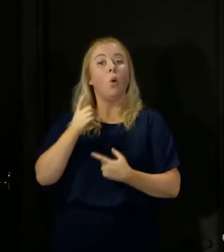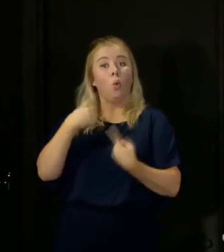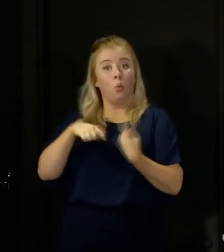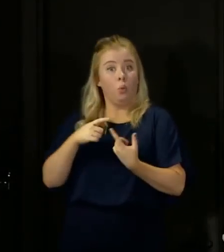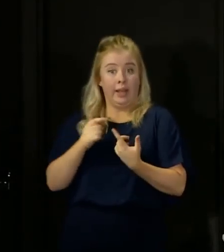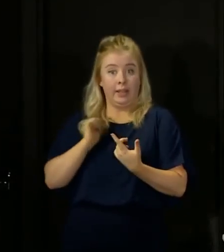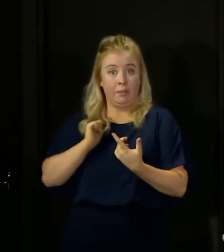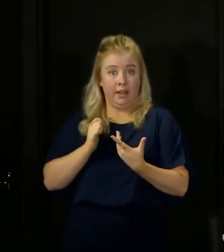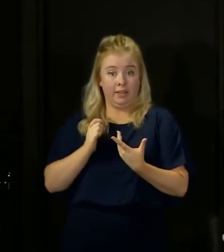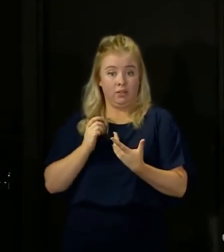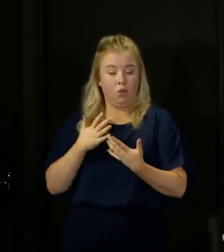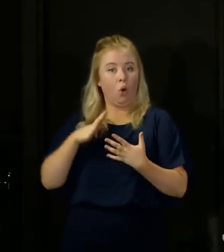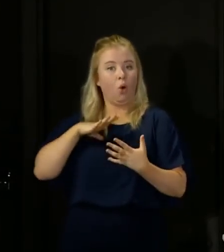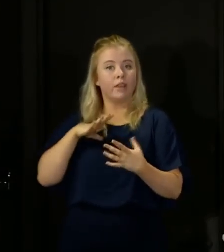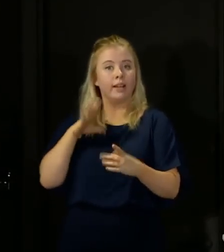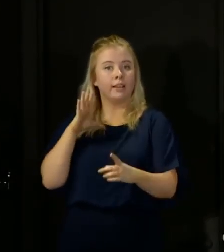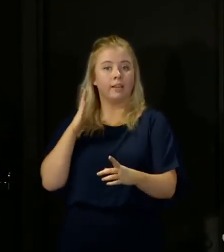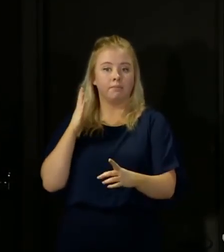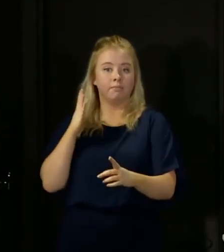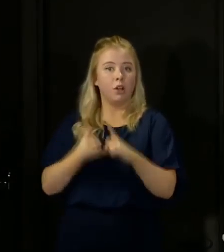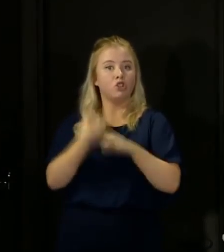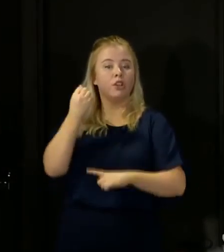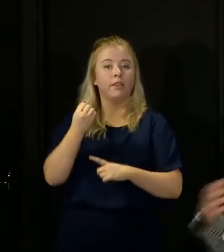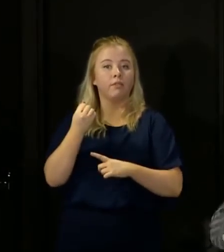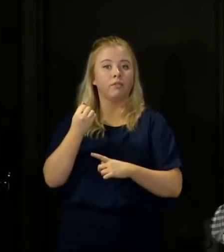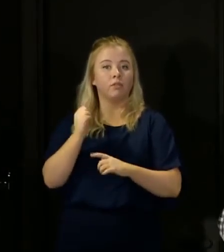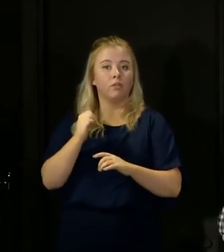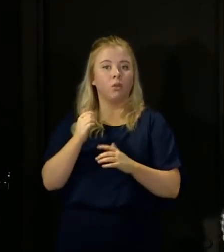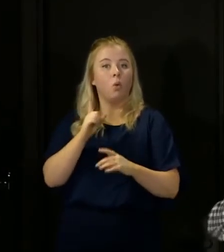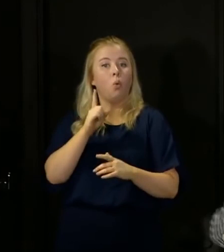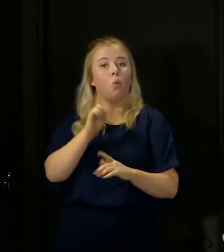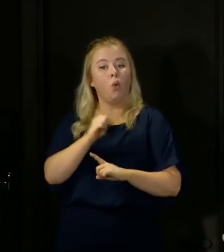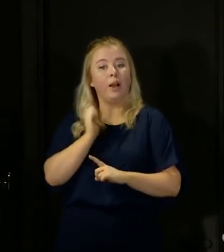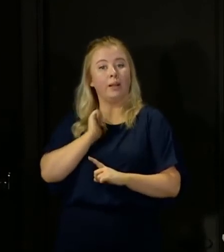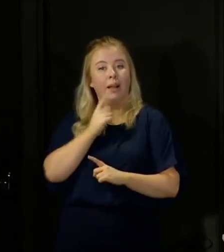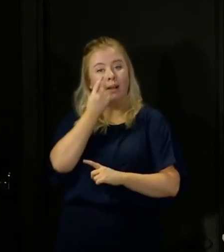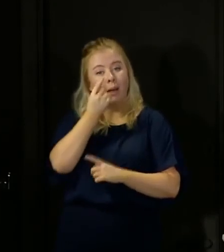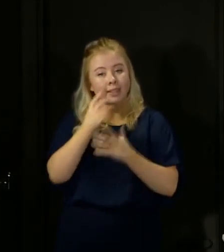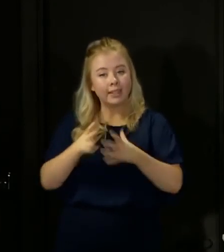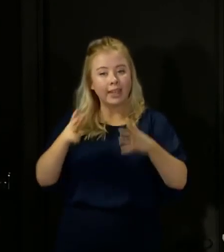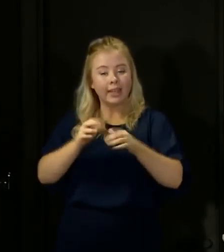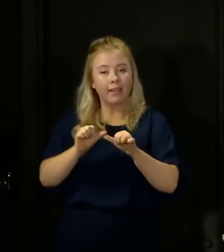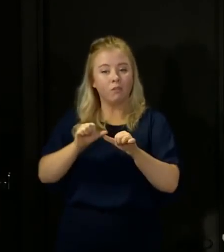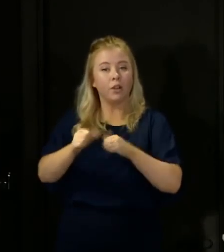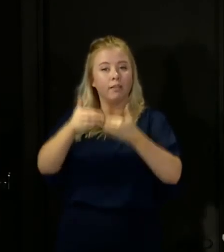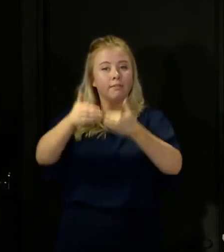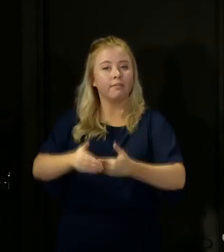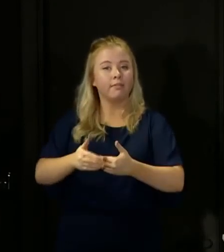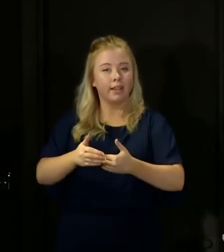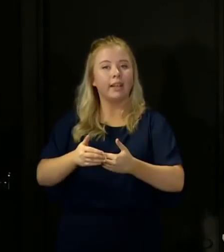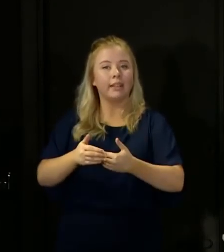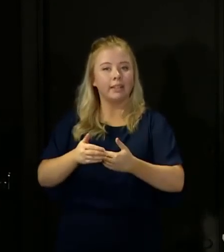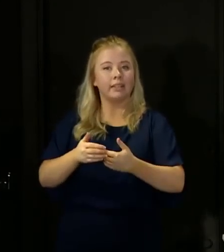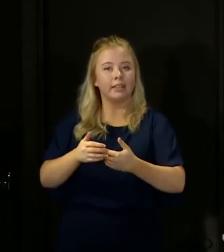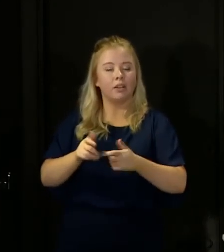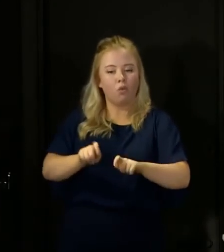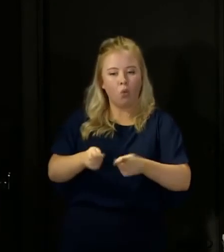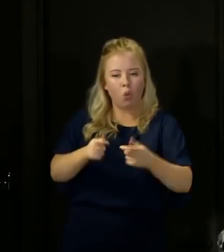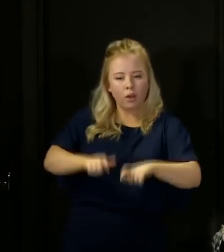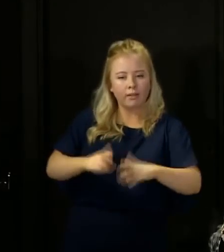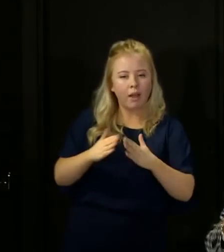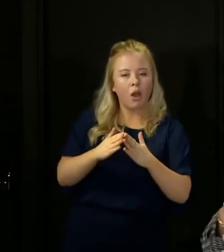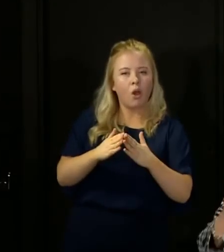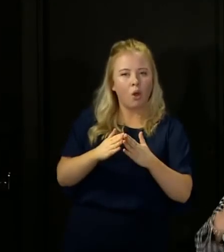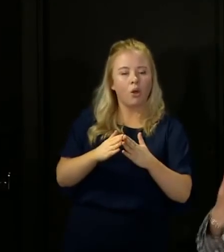we want to be for what we think the capacity will be over this next phase of easing lockdown. What I